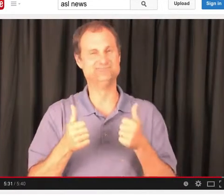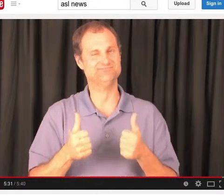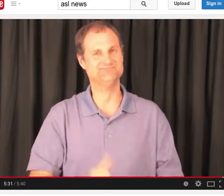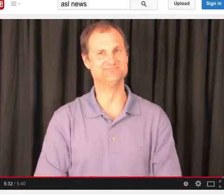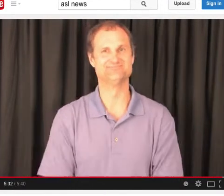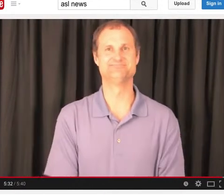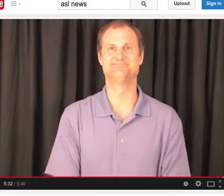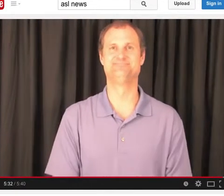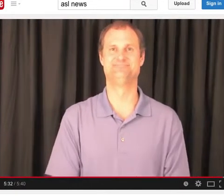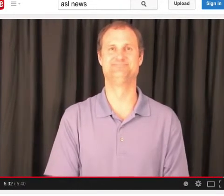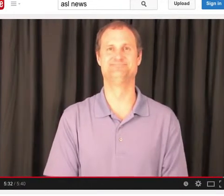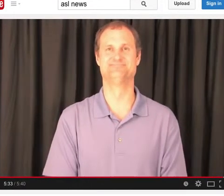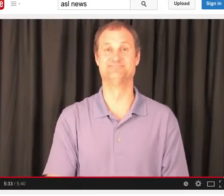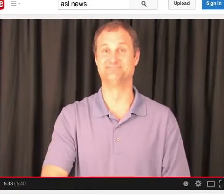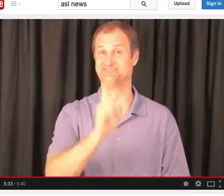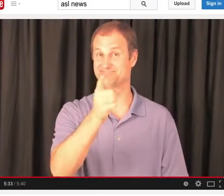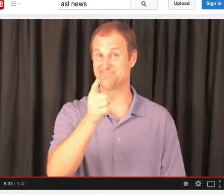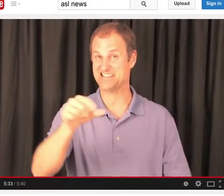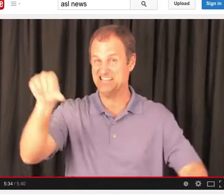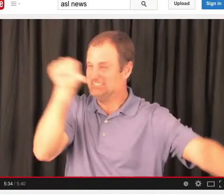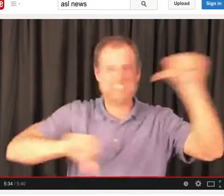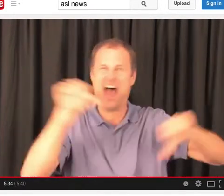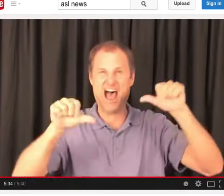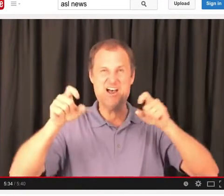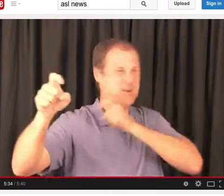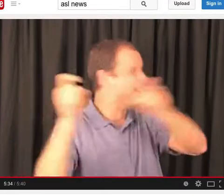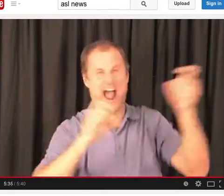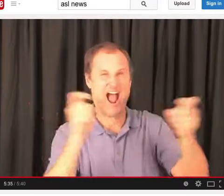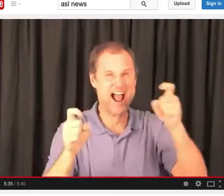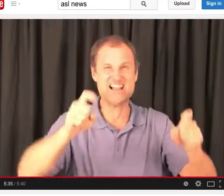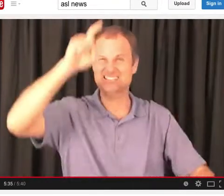stomach there is trash that they were unable to digest.